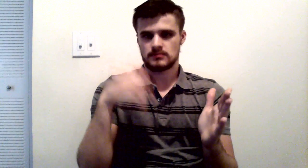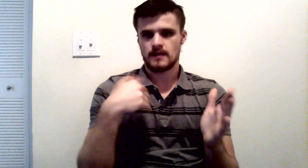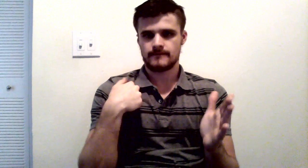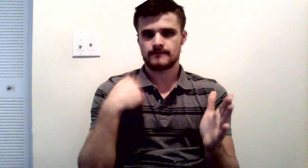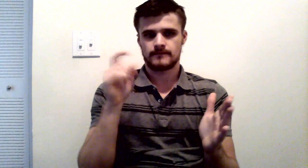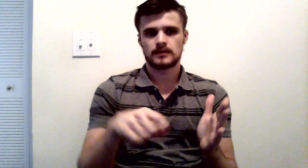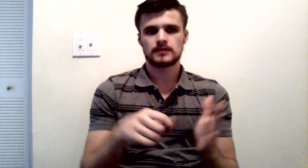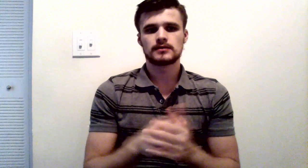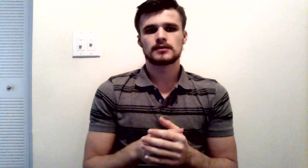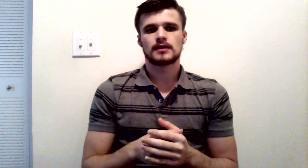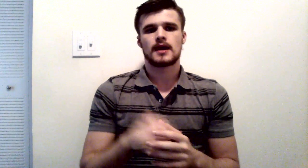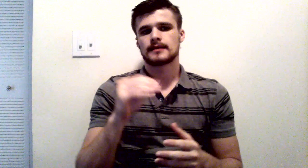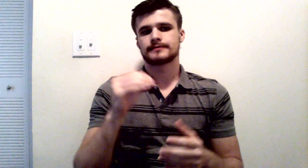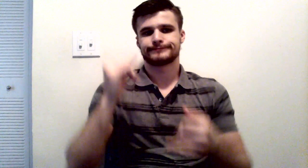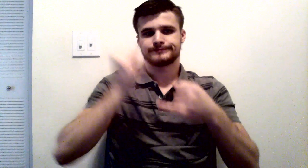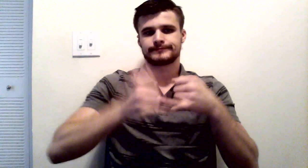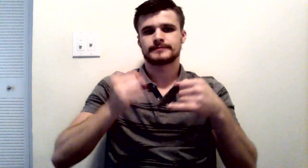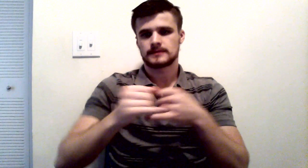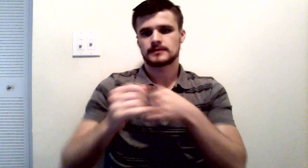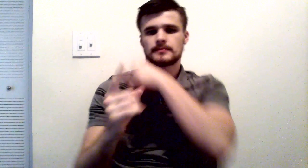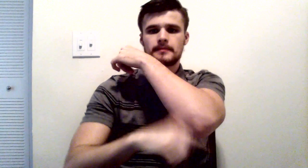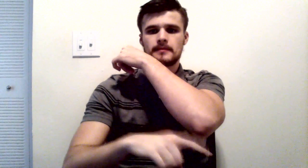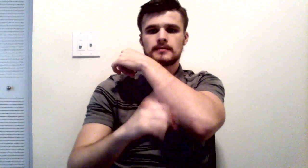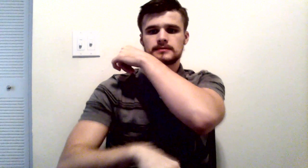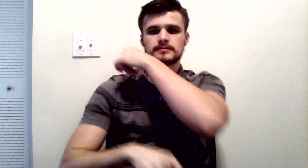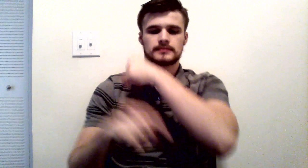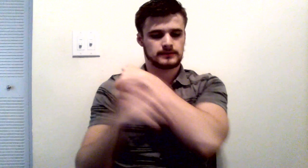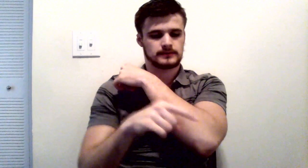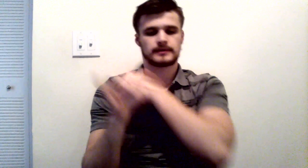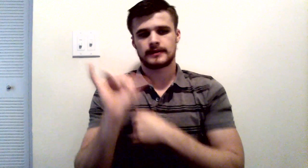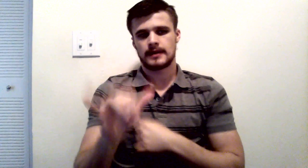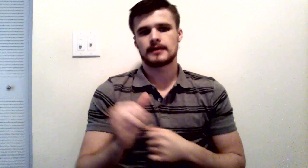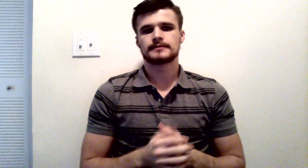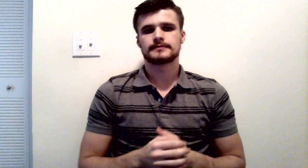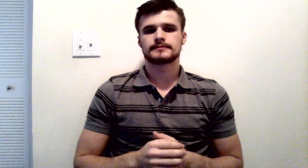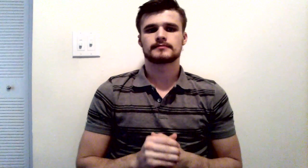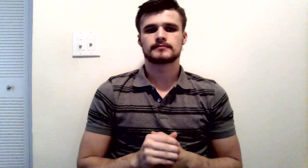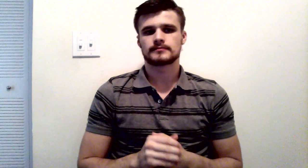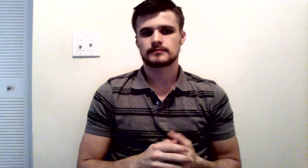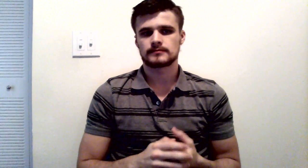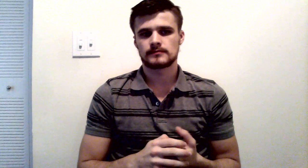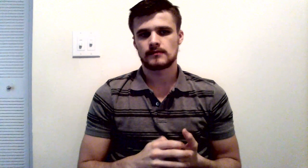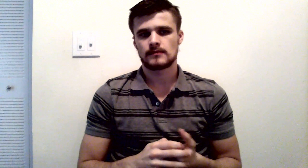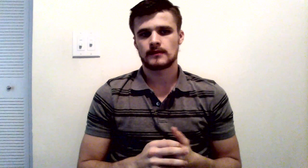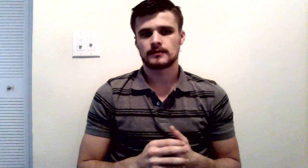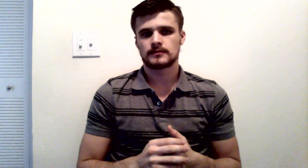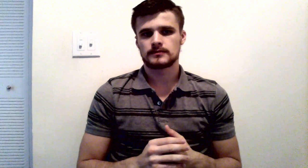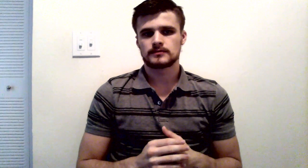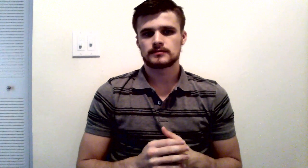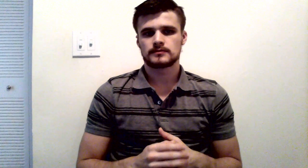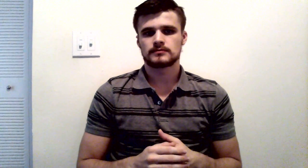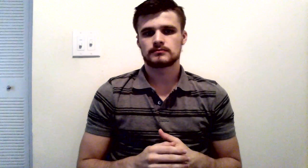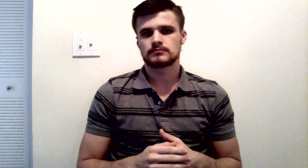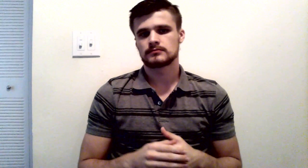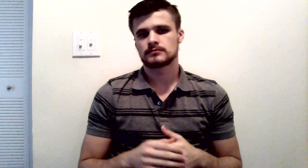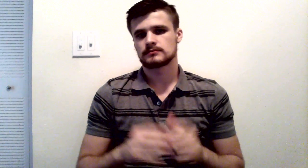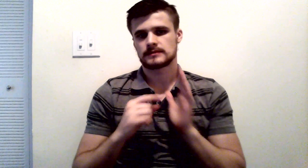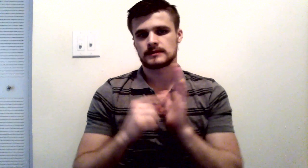crimes from torts? Punishment. Punishment, if there is no law,